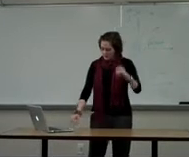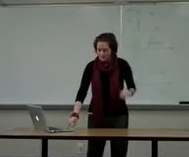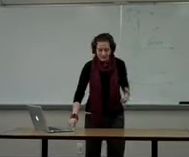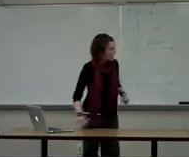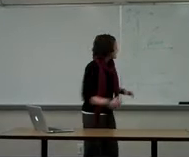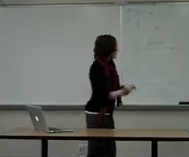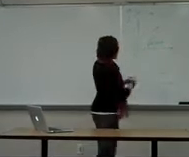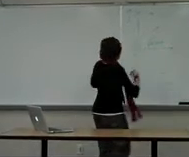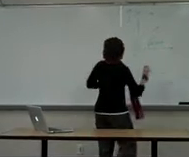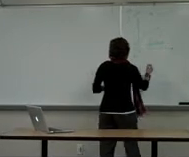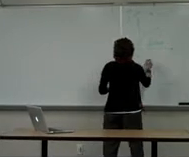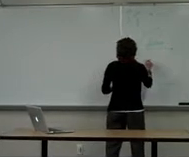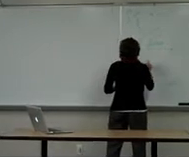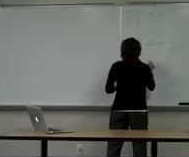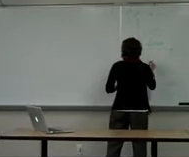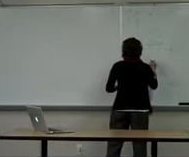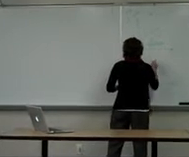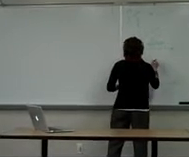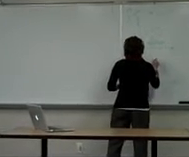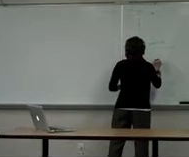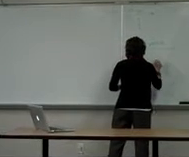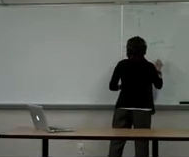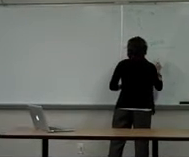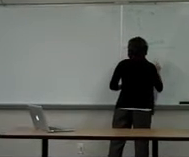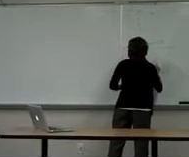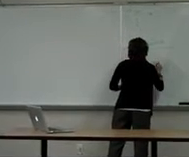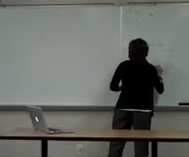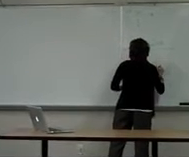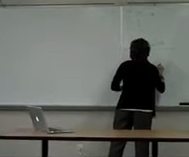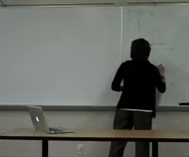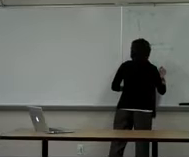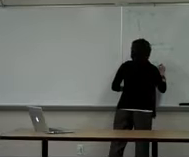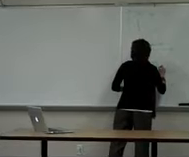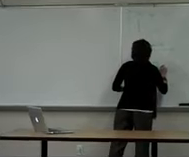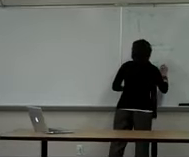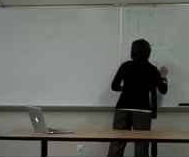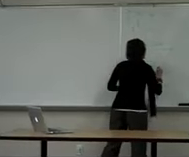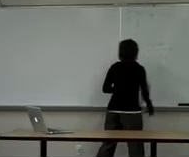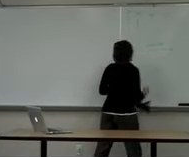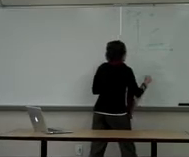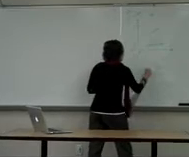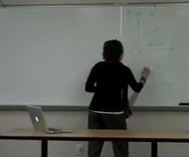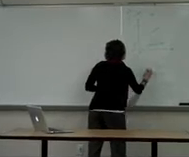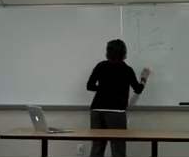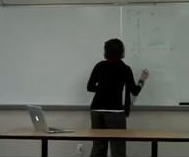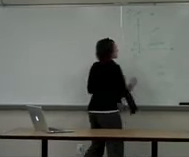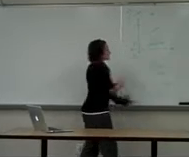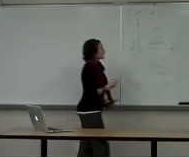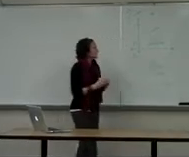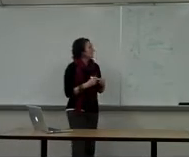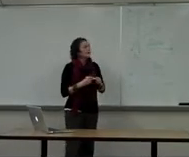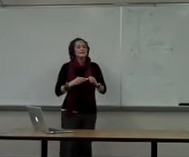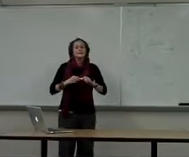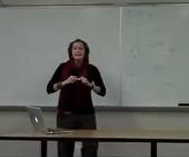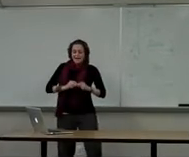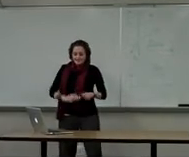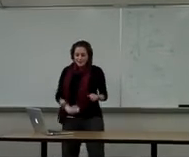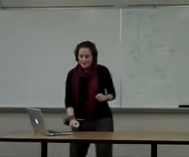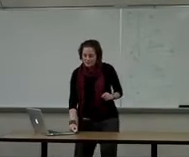Okay? So we call this a zero slope. Okay? The last type